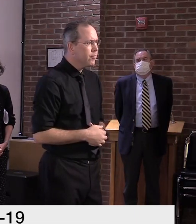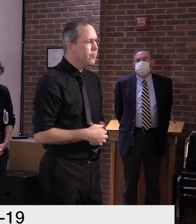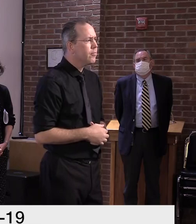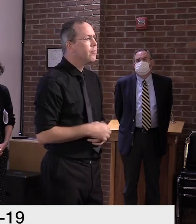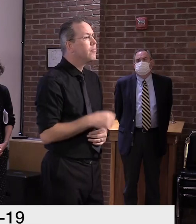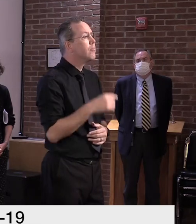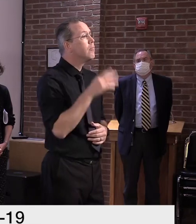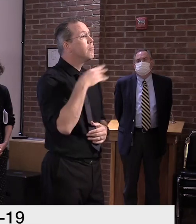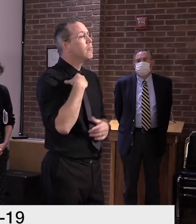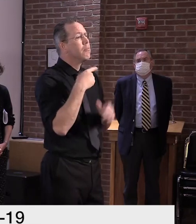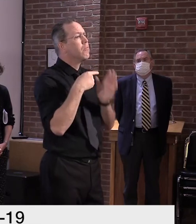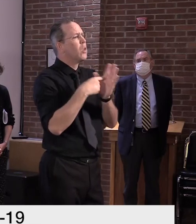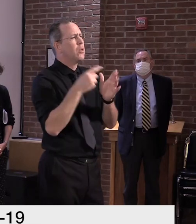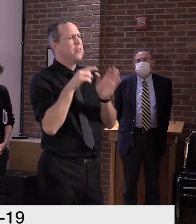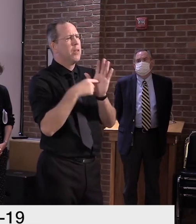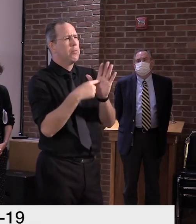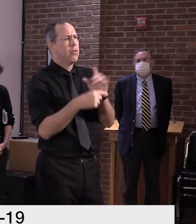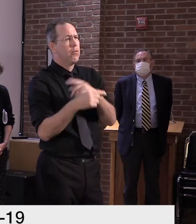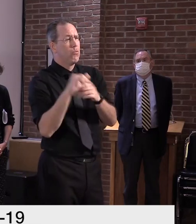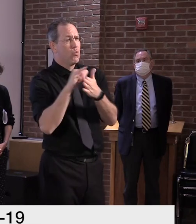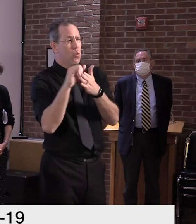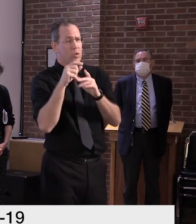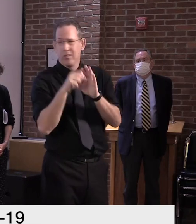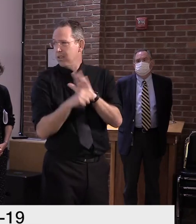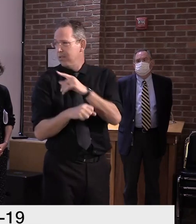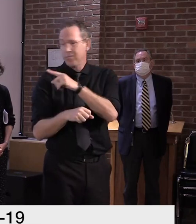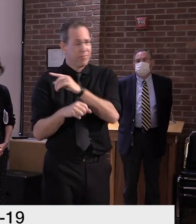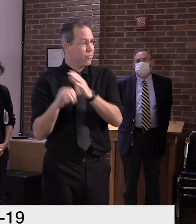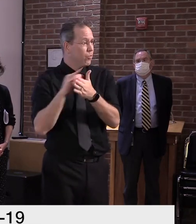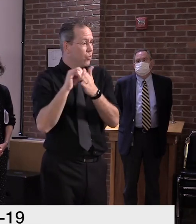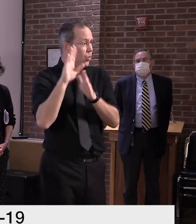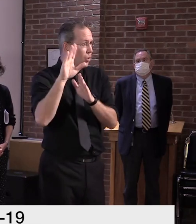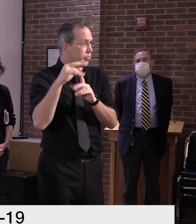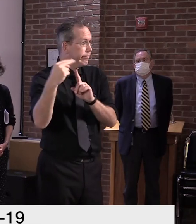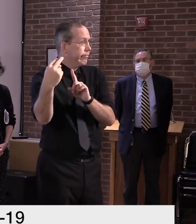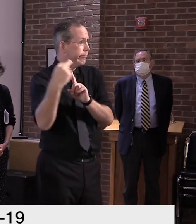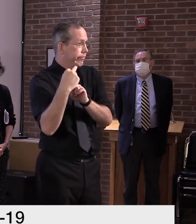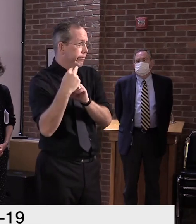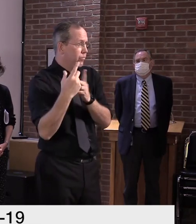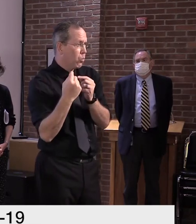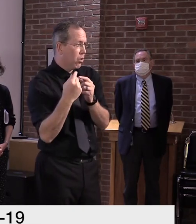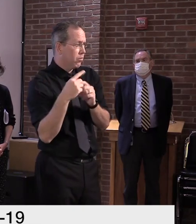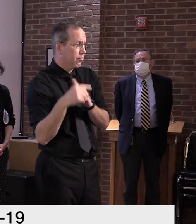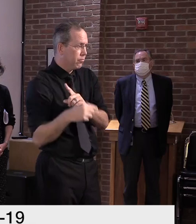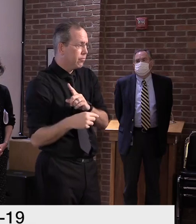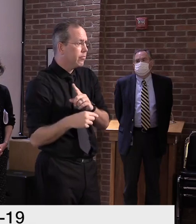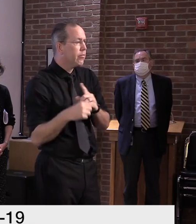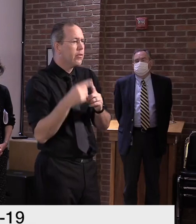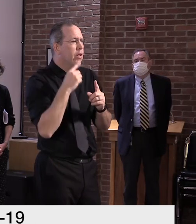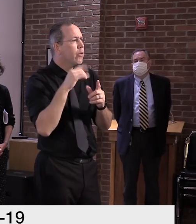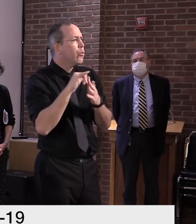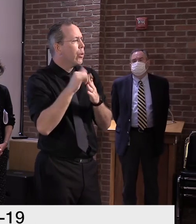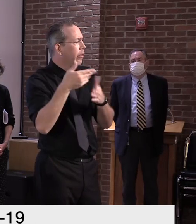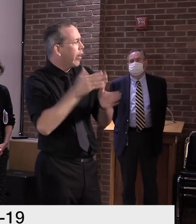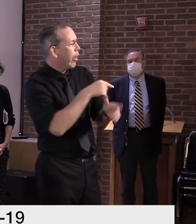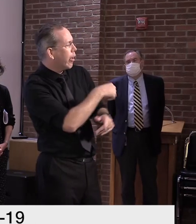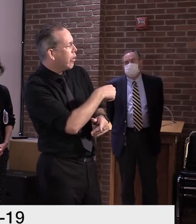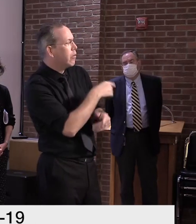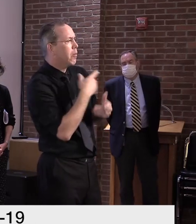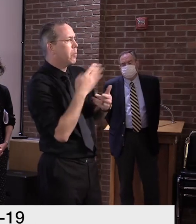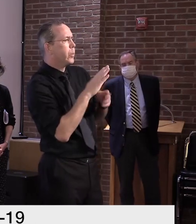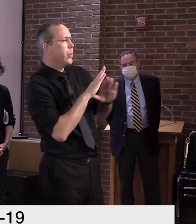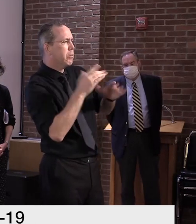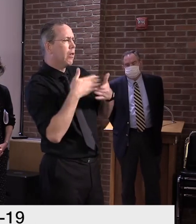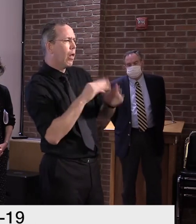Connecticut and New Jersey are using on a statewide basis for the states in the United States on a county level basis